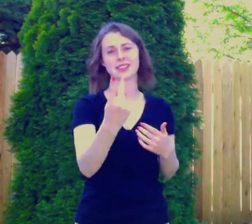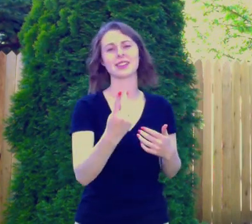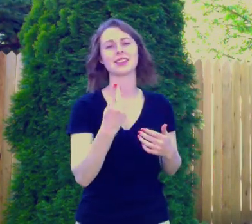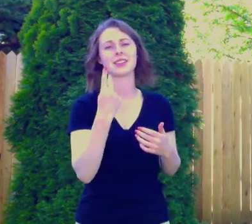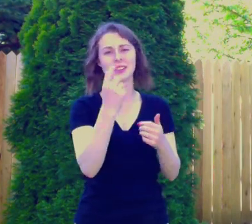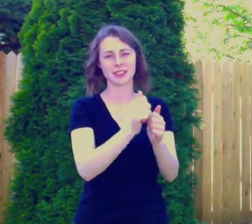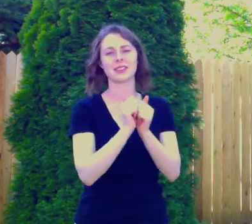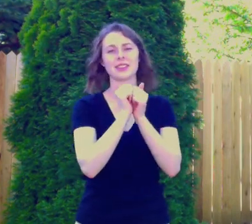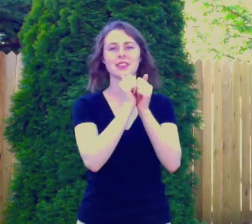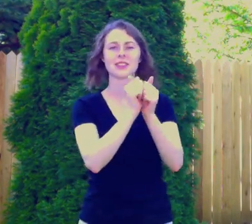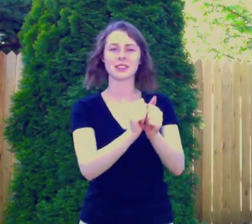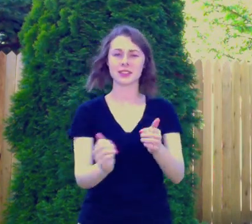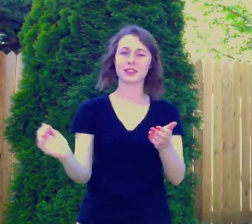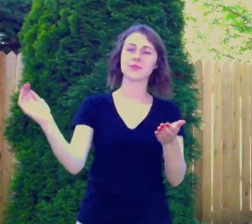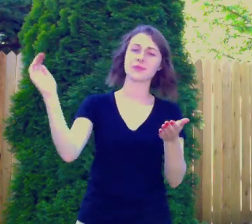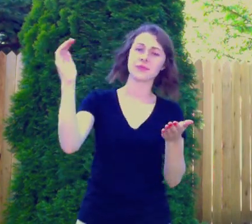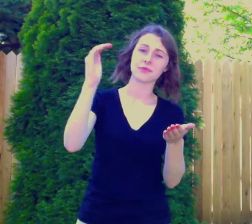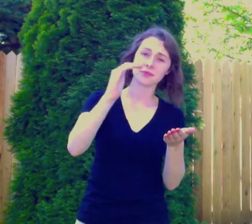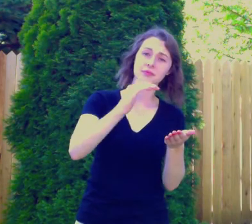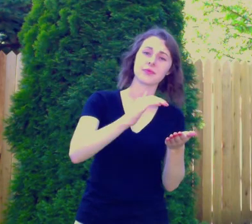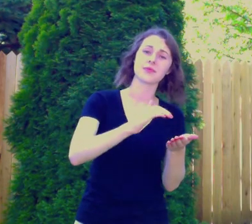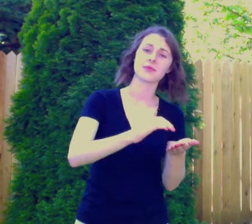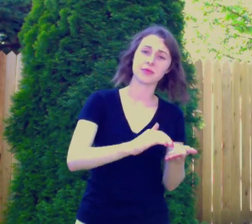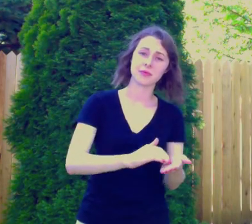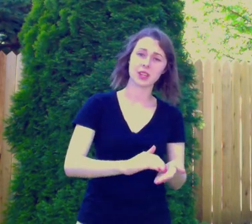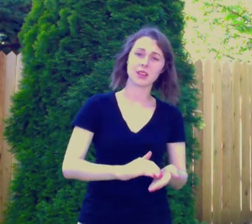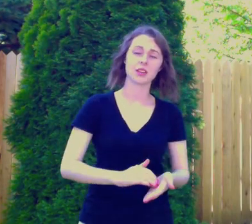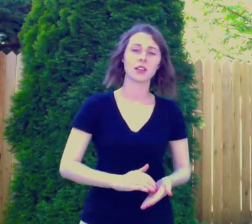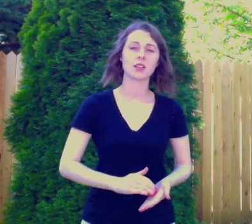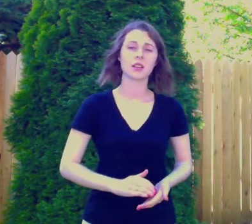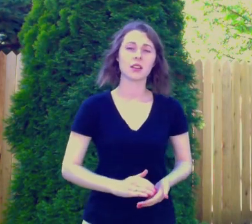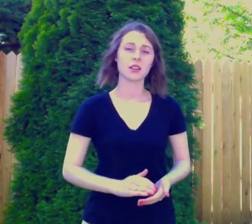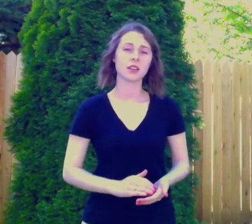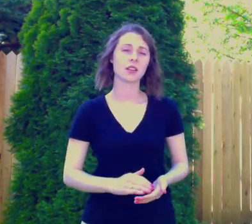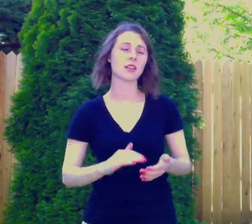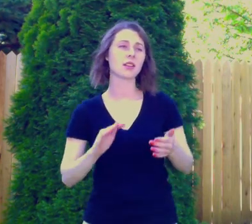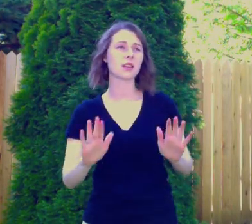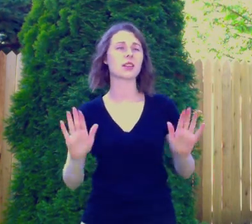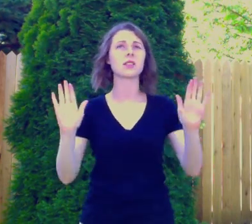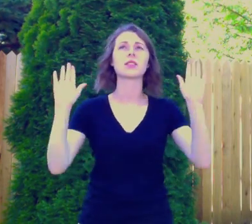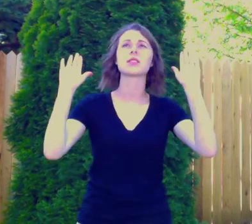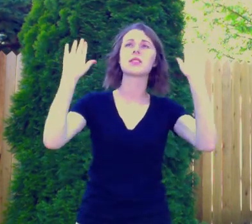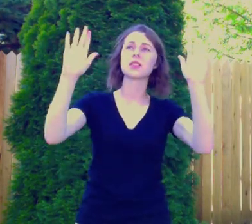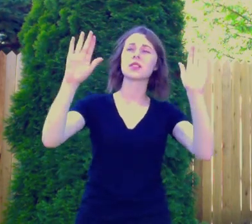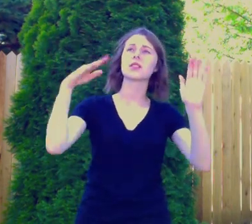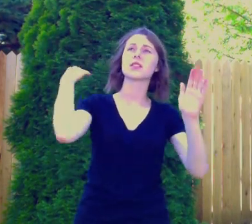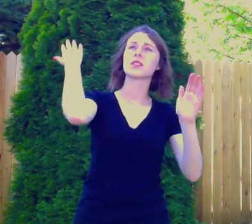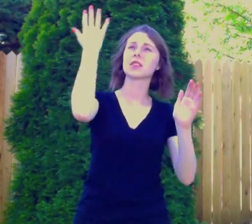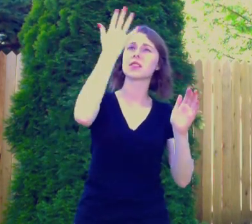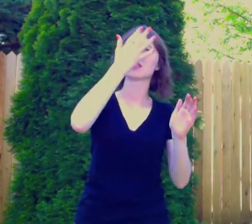get lost in your eyes And all these words